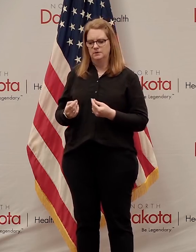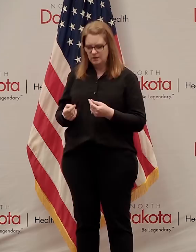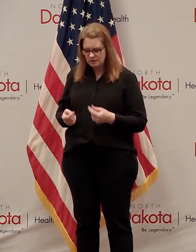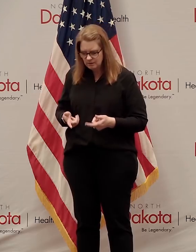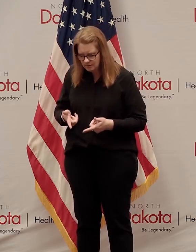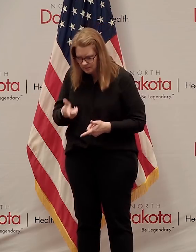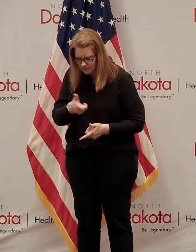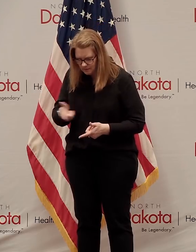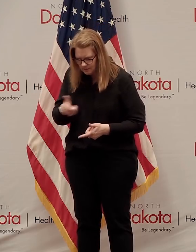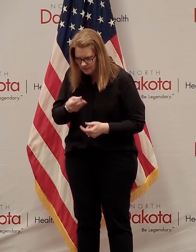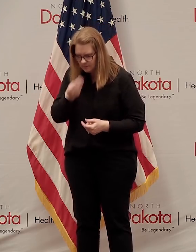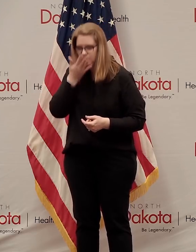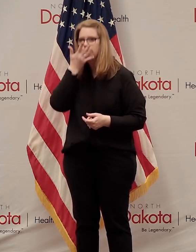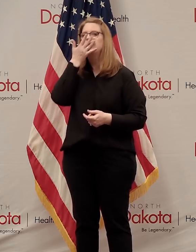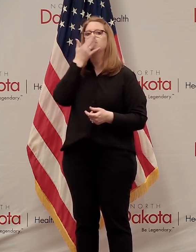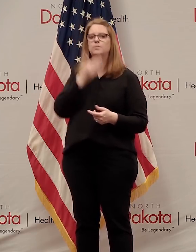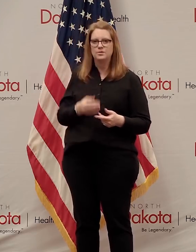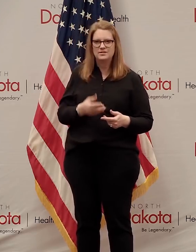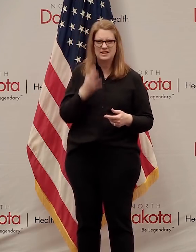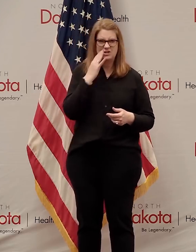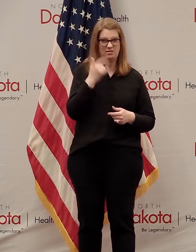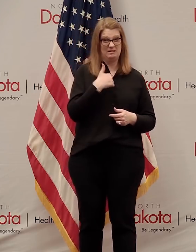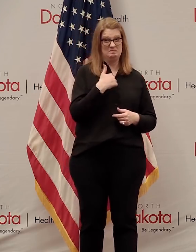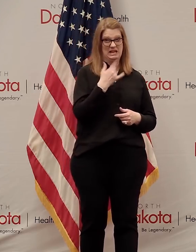like I did in high school shop. That's another story.